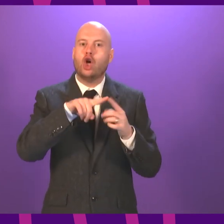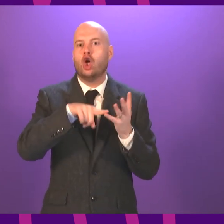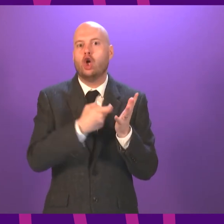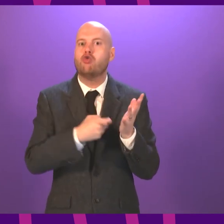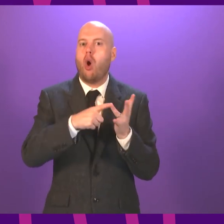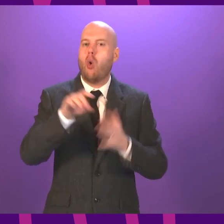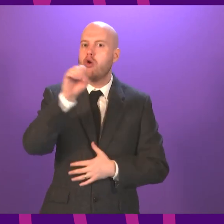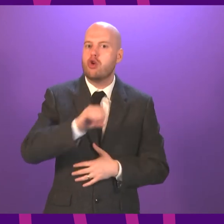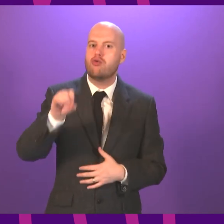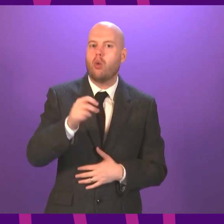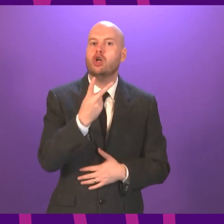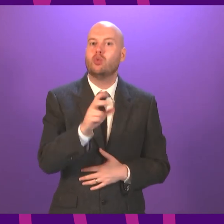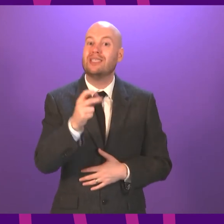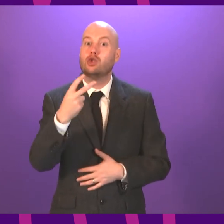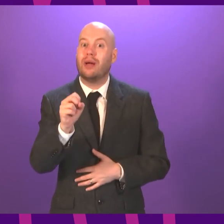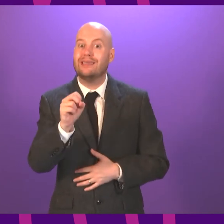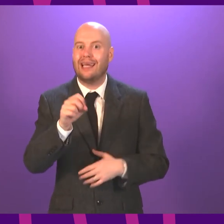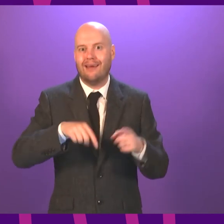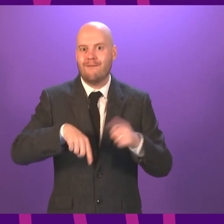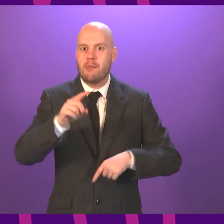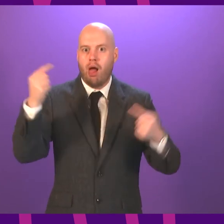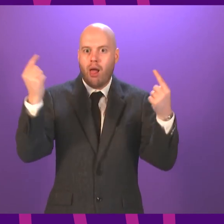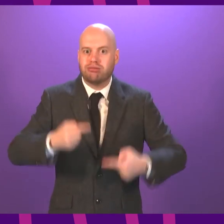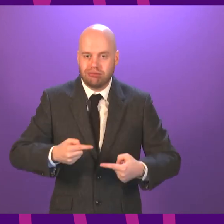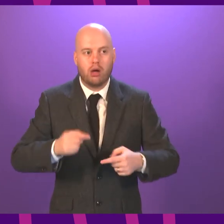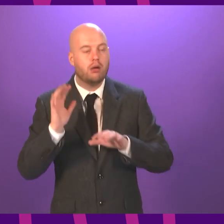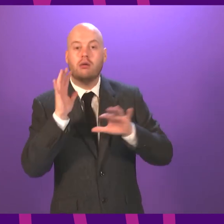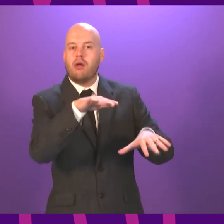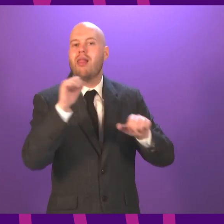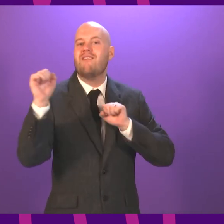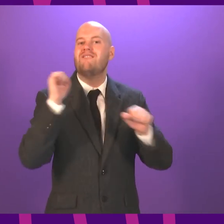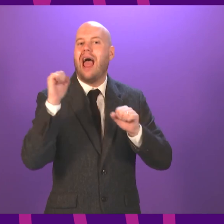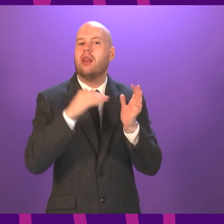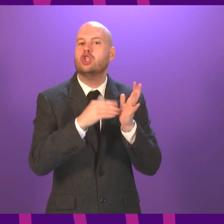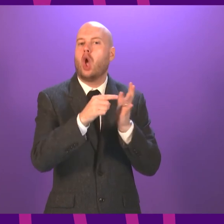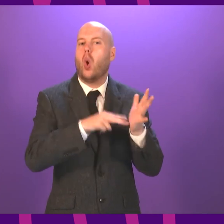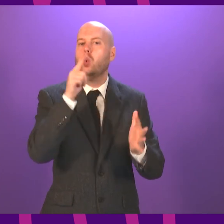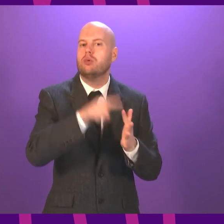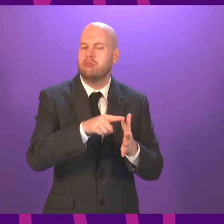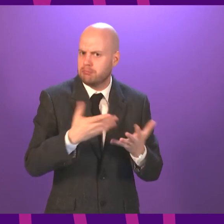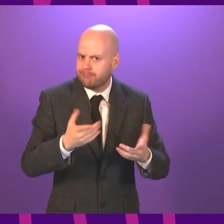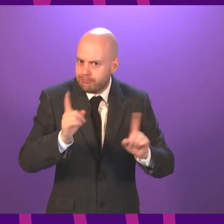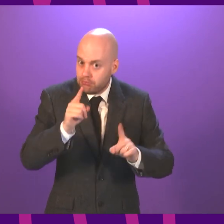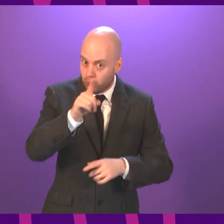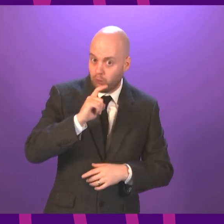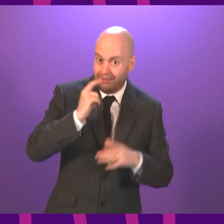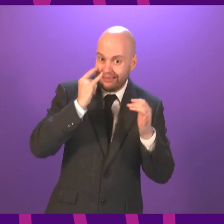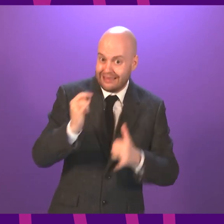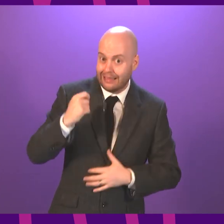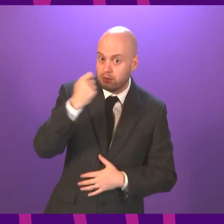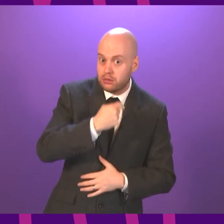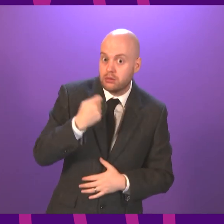will require testing for Covid-19 ahead of entry, given conflicting information provided by the Scottish Government